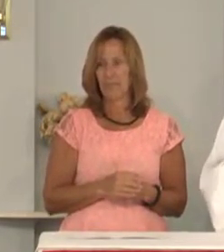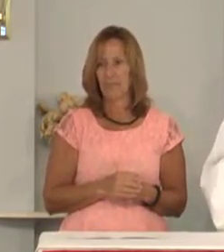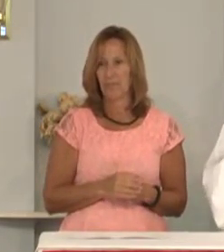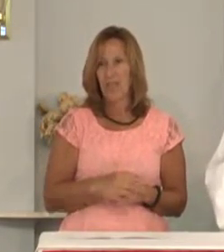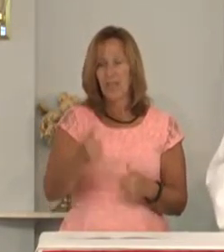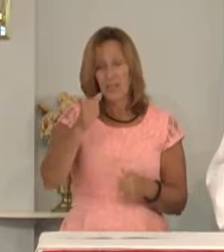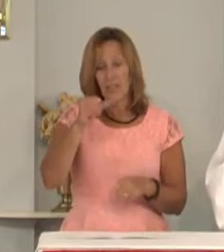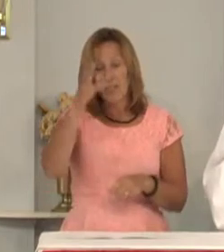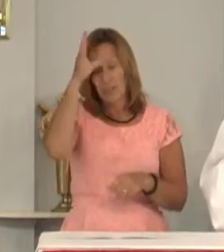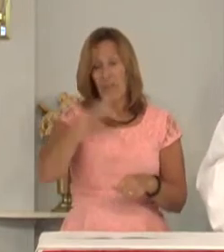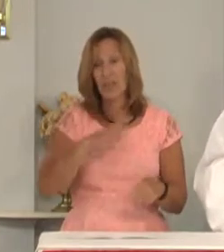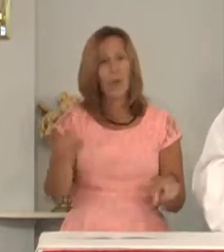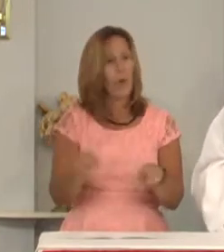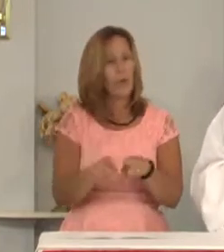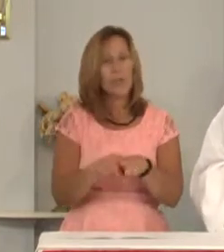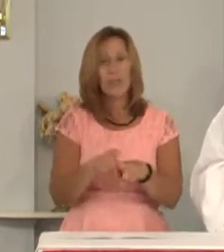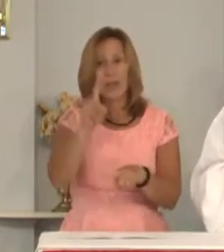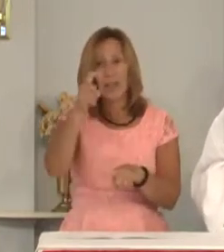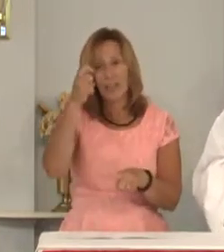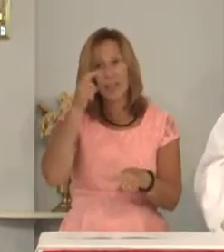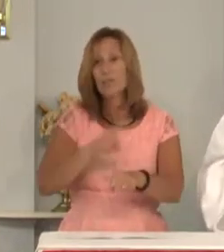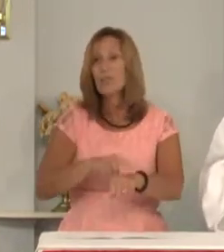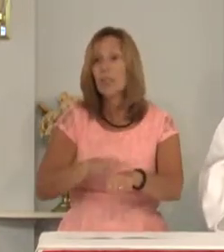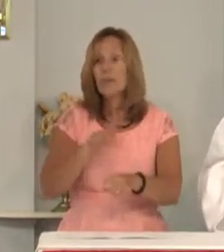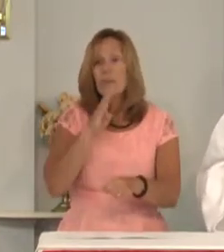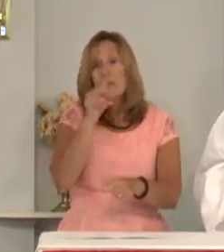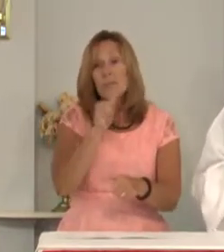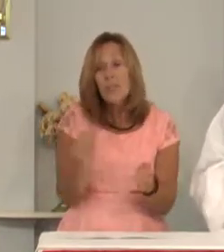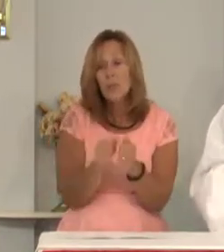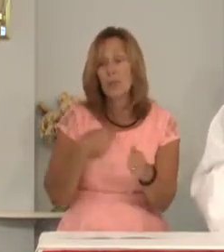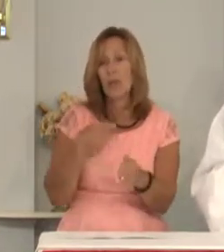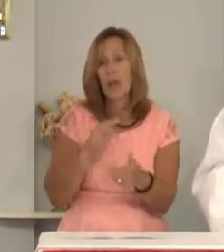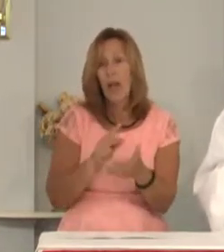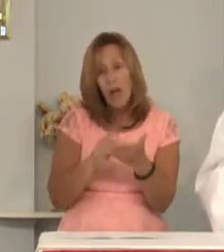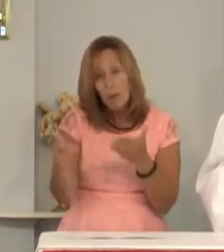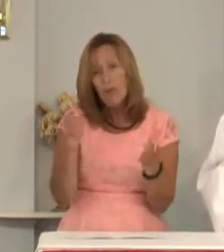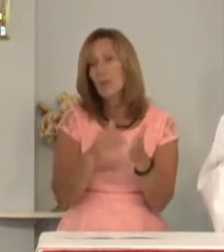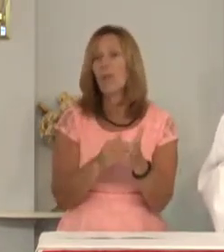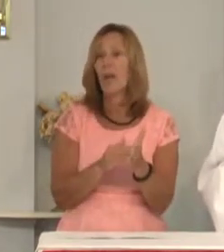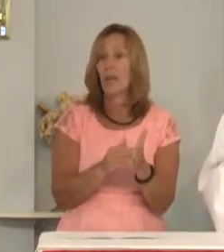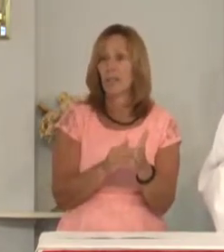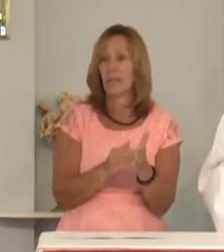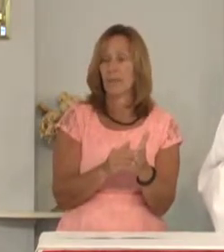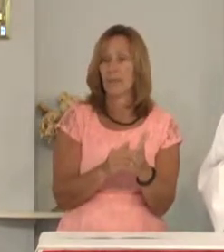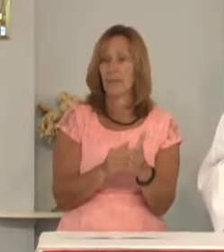The other man also asks for time. Be patient with me and I'll repay you.